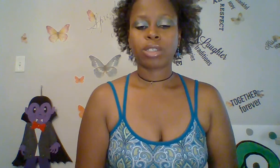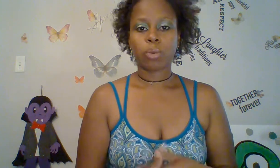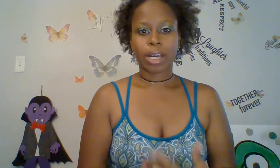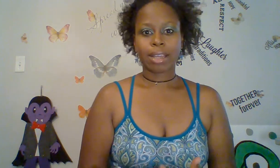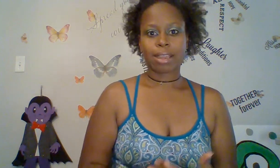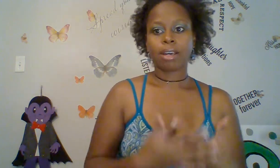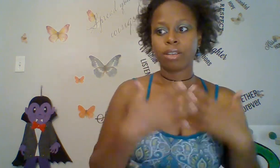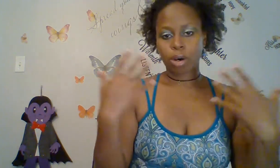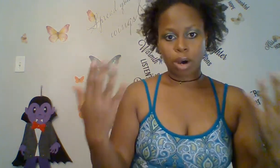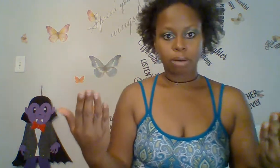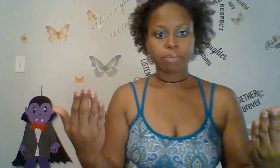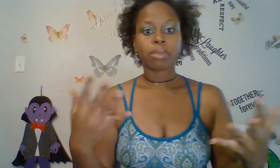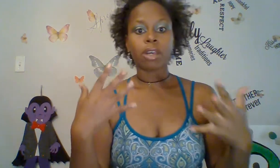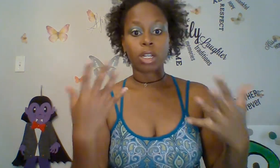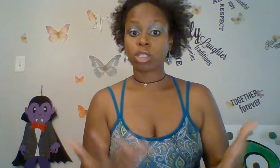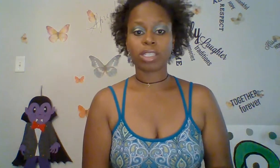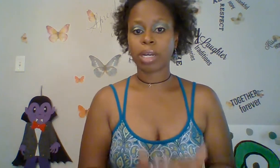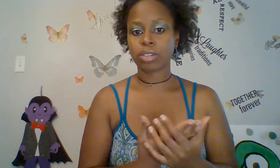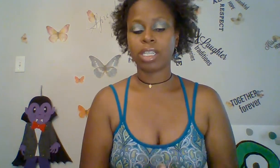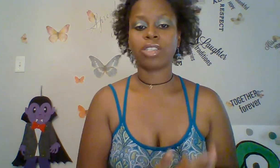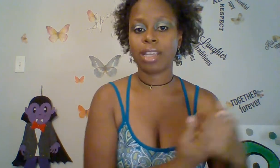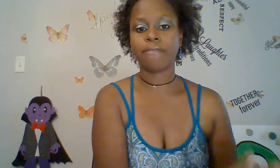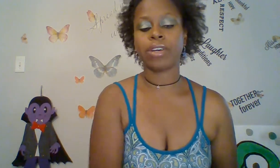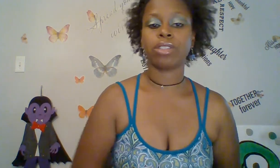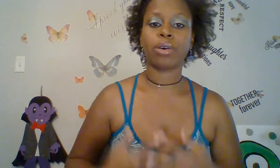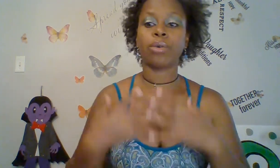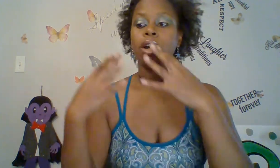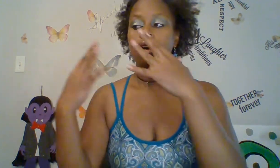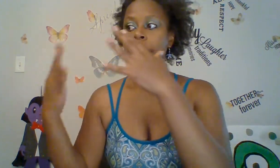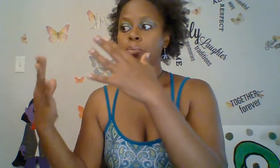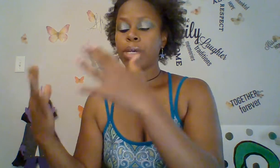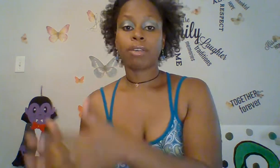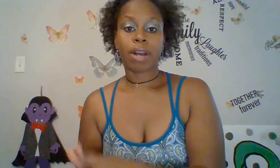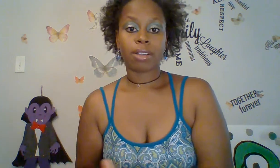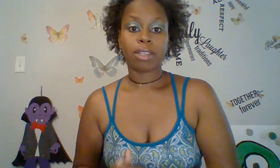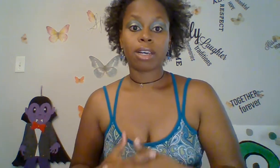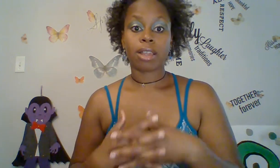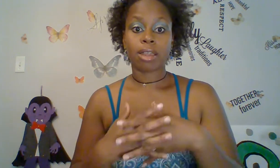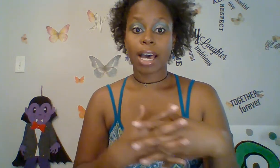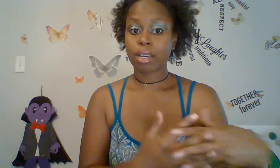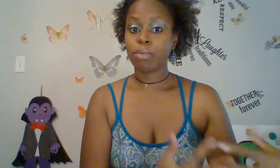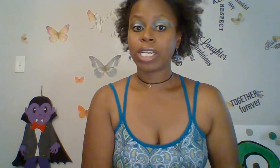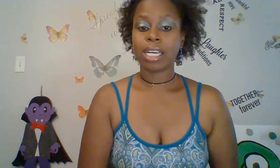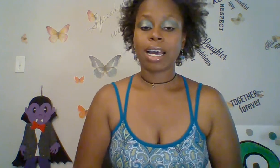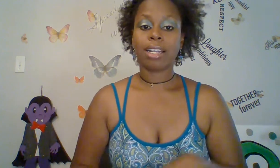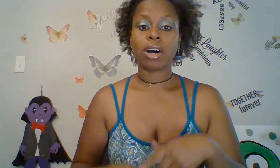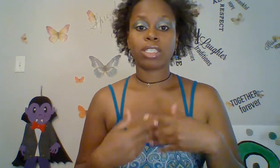with, you know, adults with special needs or in that field. So, being around that community and also